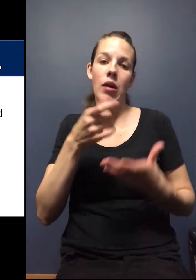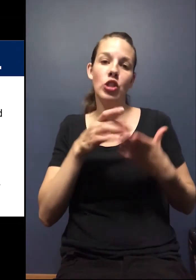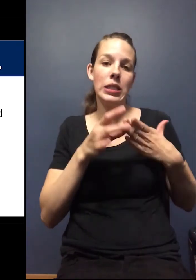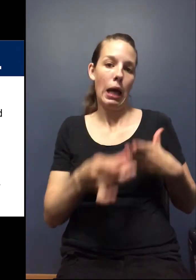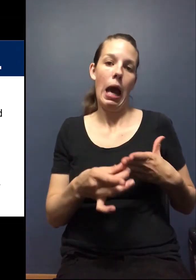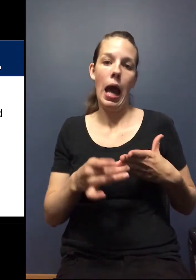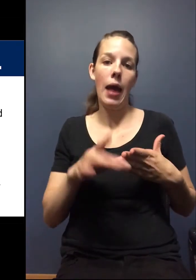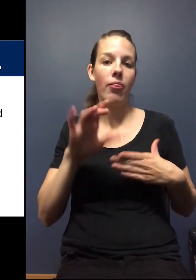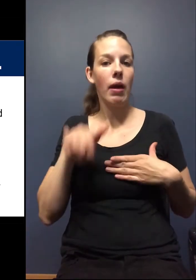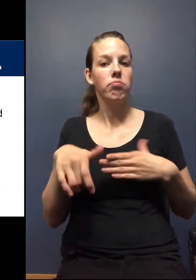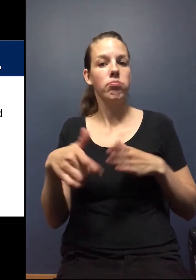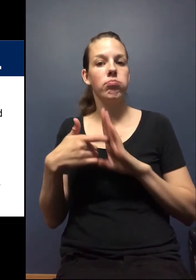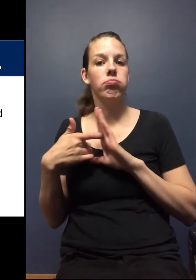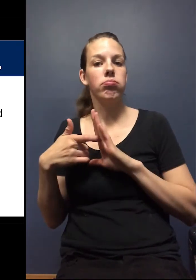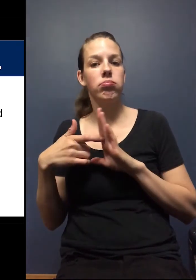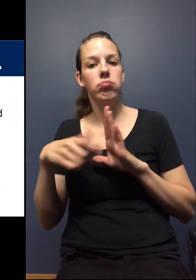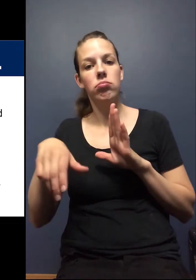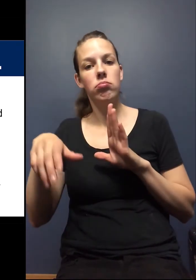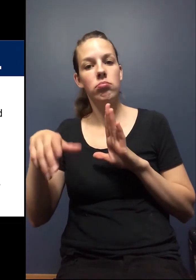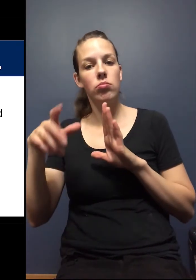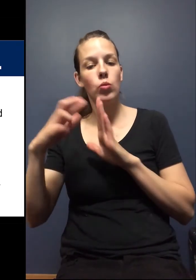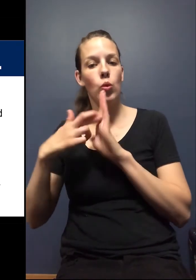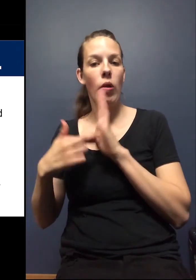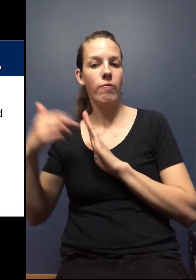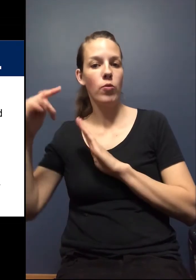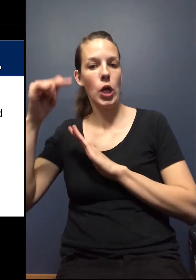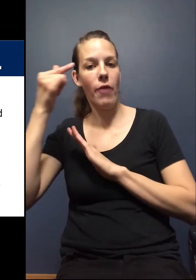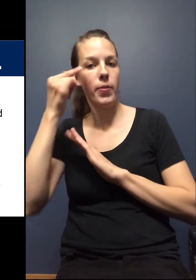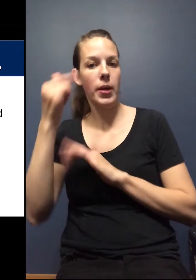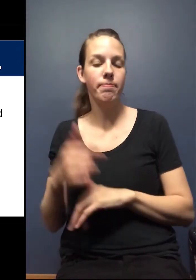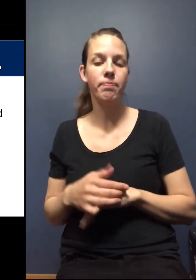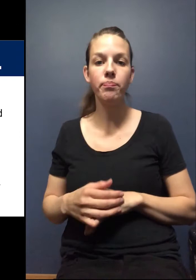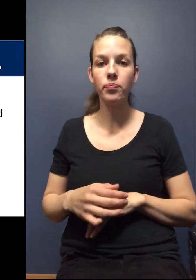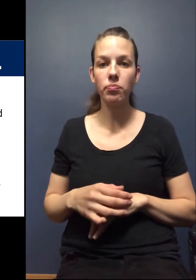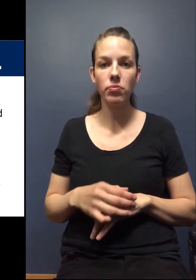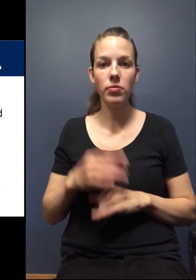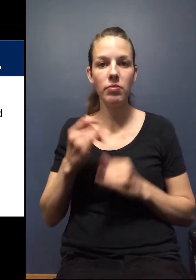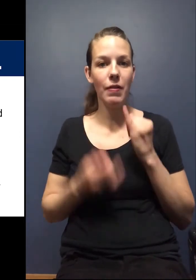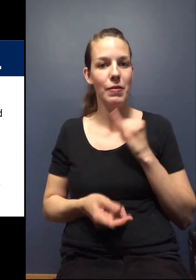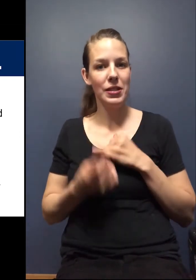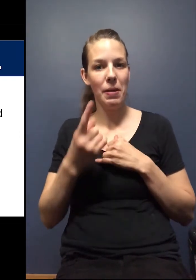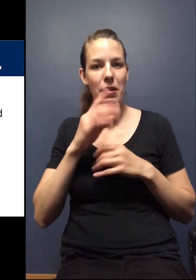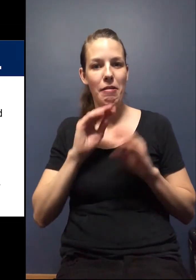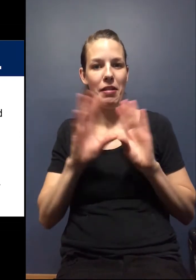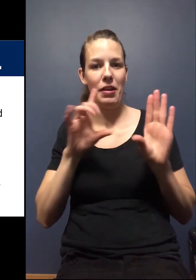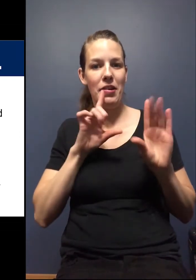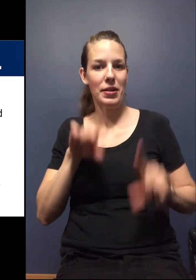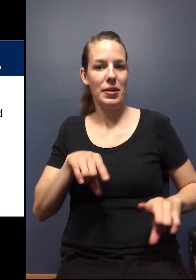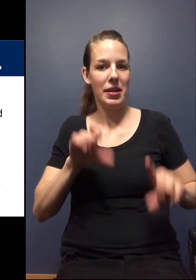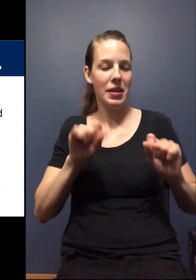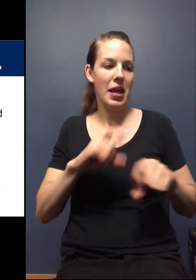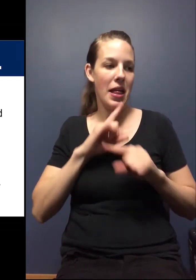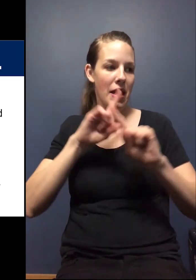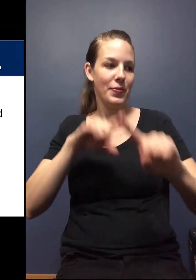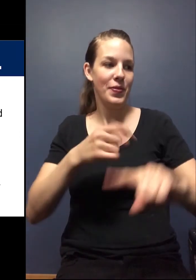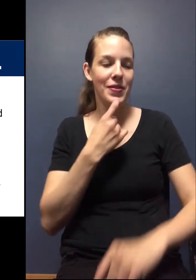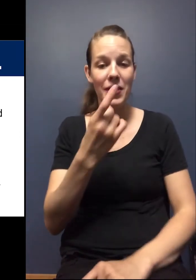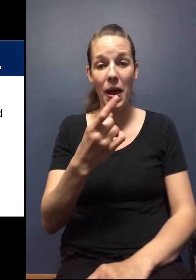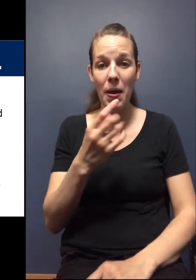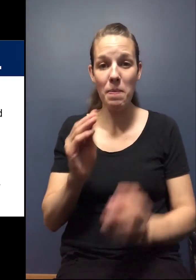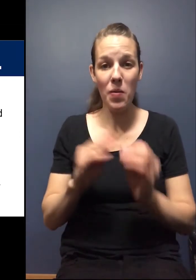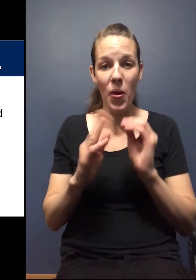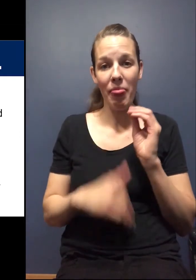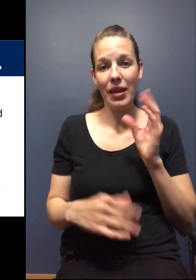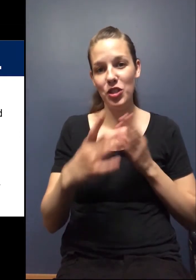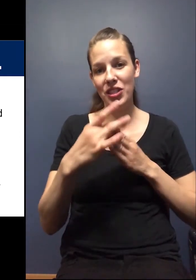guidance. That's, that's actually some government restriction. So finally, it's something that we can, we can, we can answer and say it's